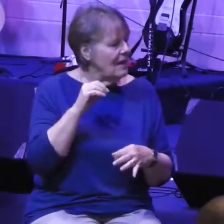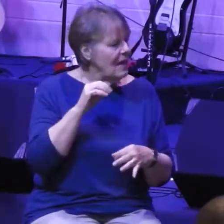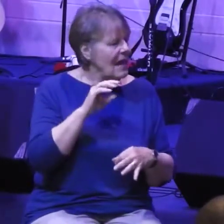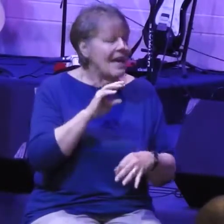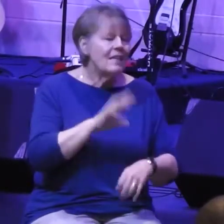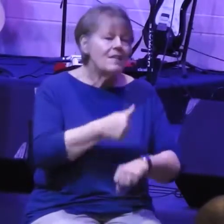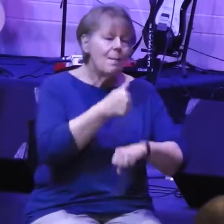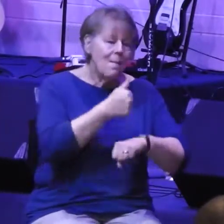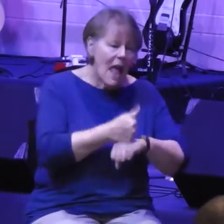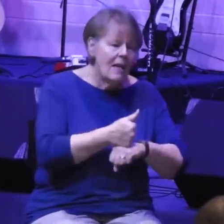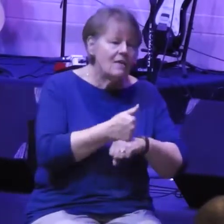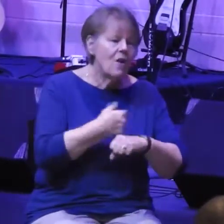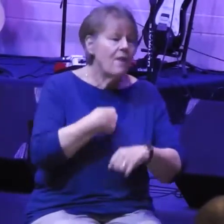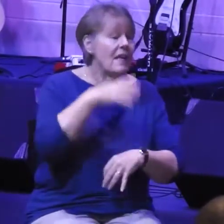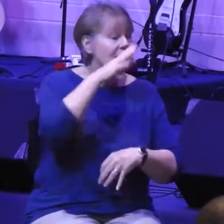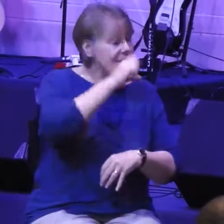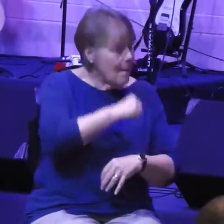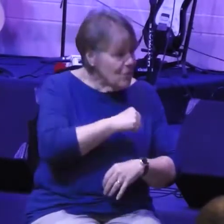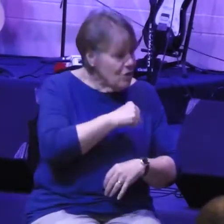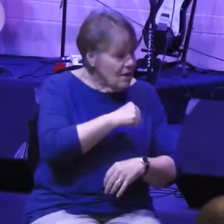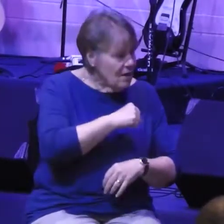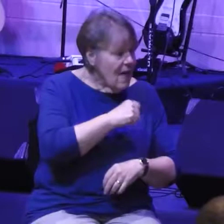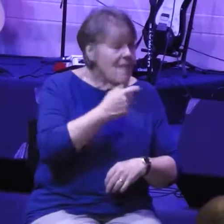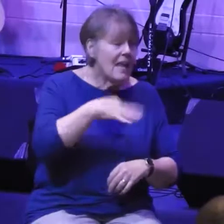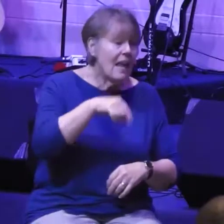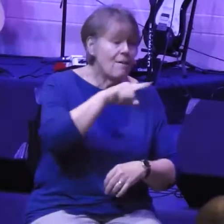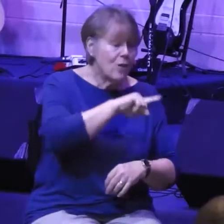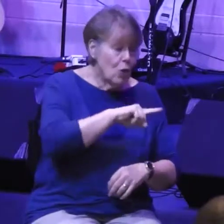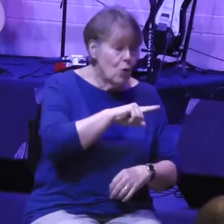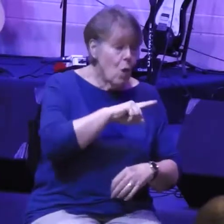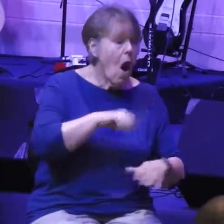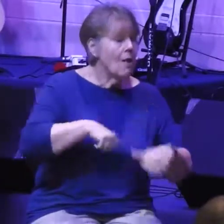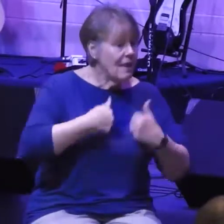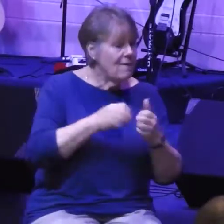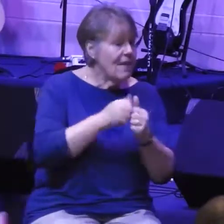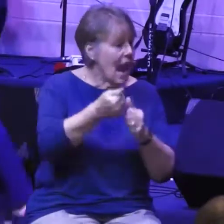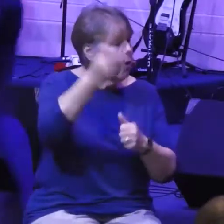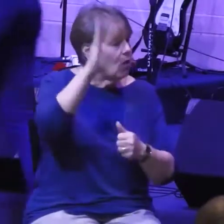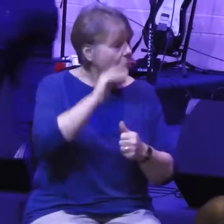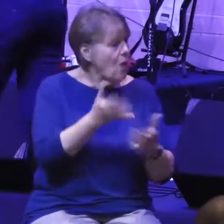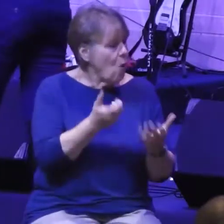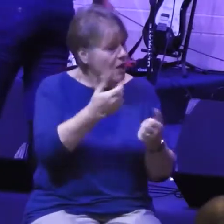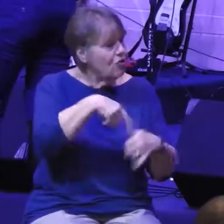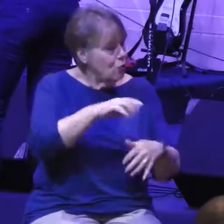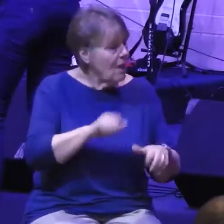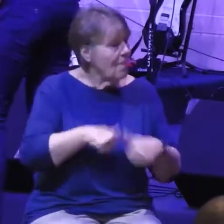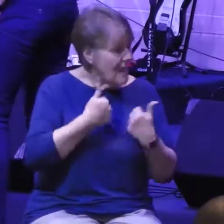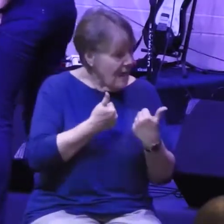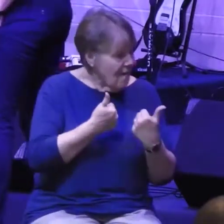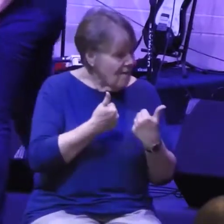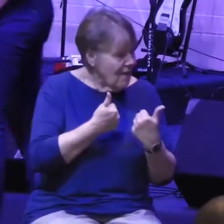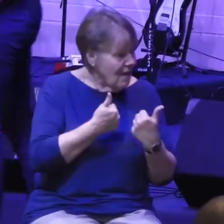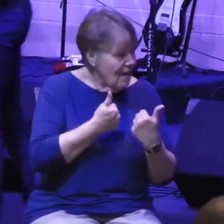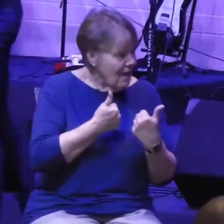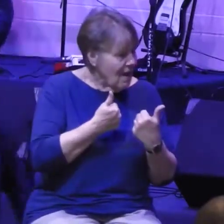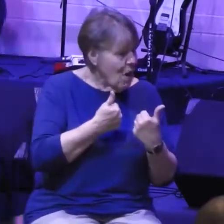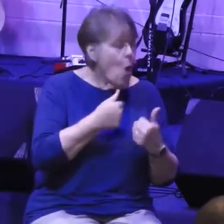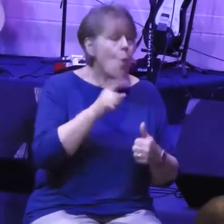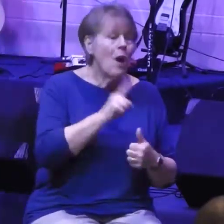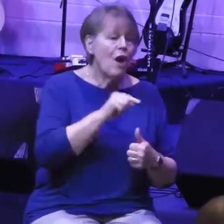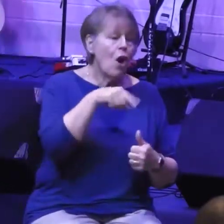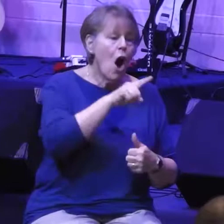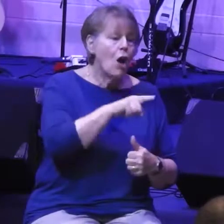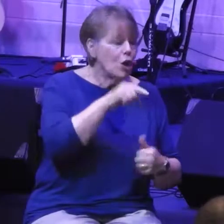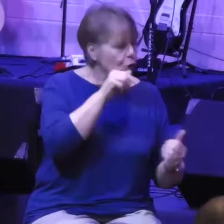doing that, then there's probably some opposition. So where in your life are you facing opposition?